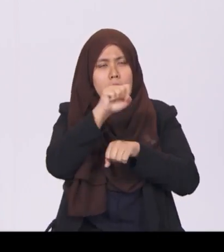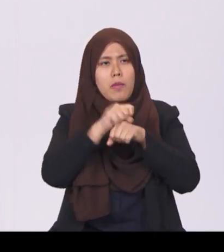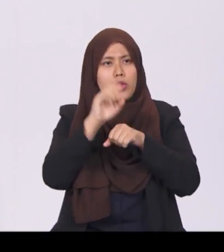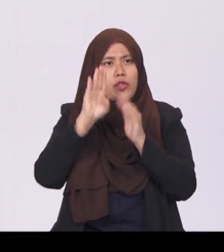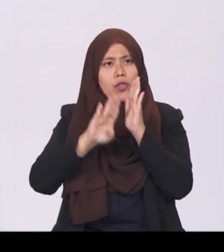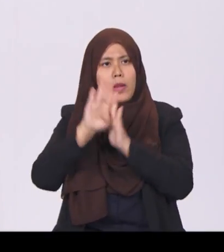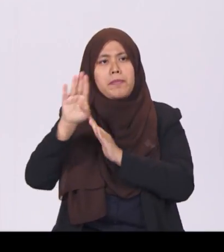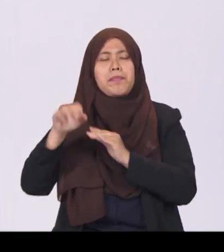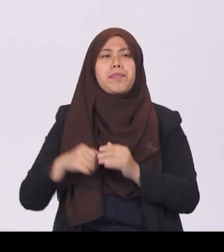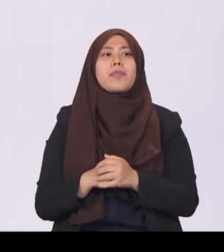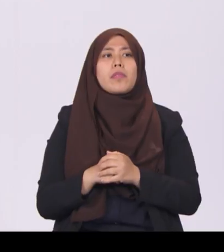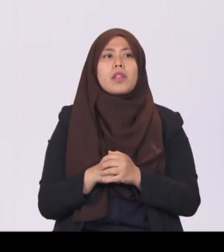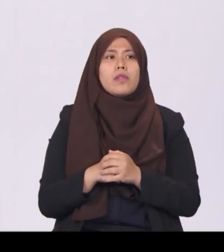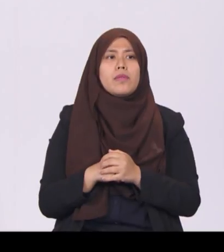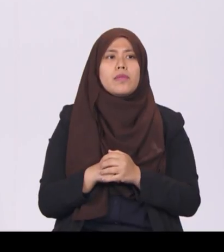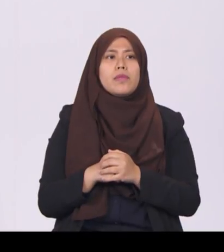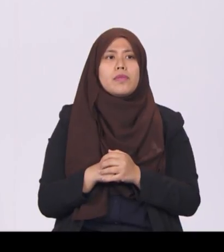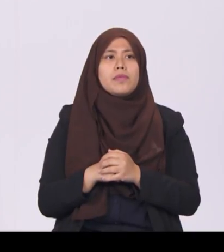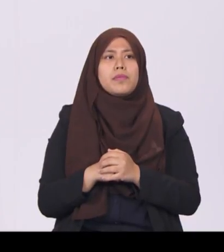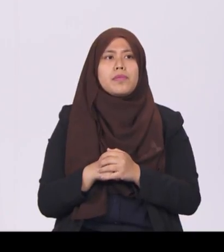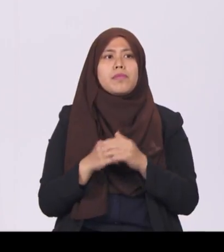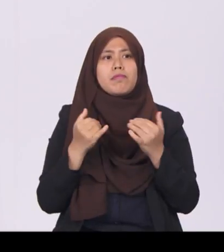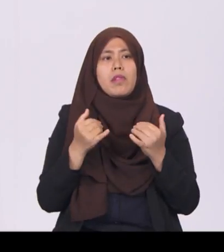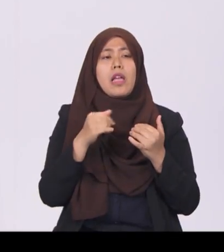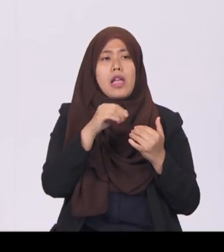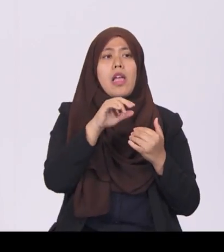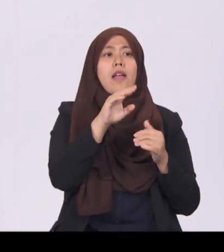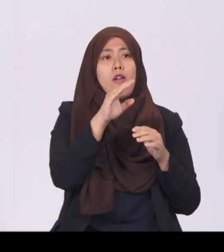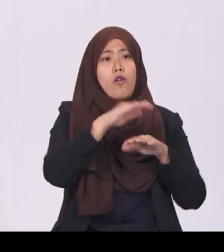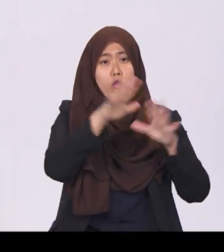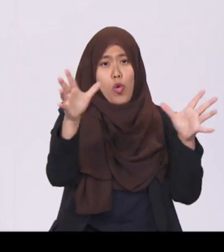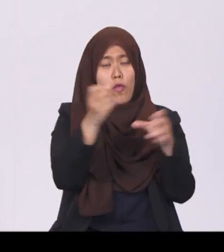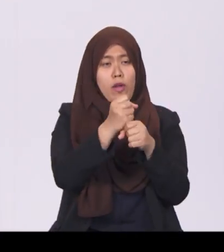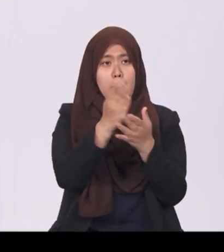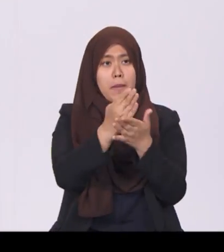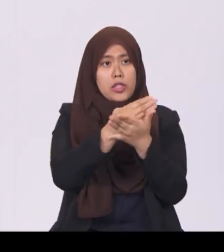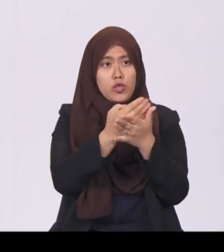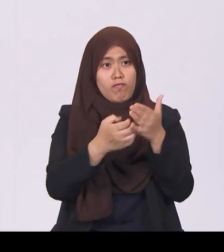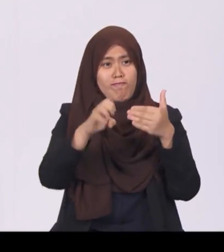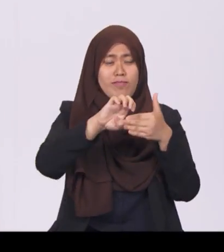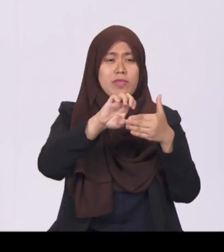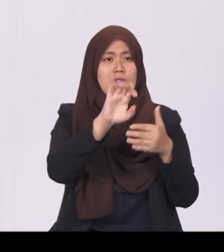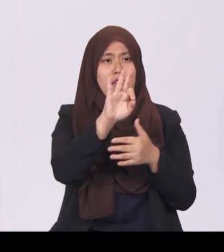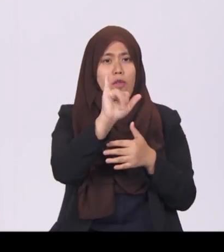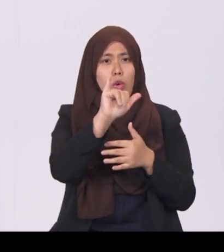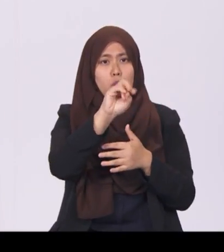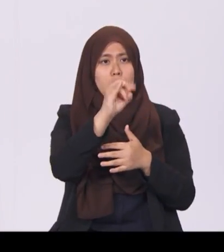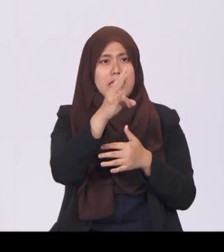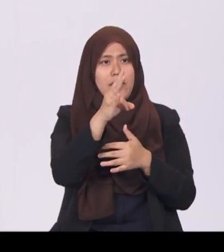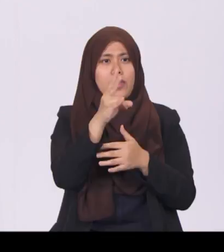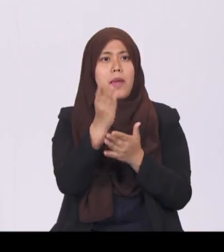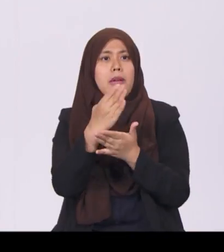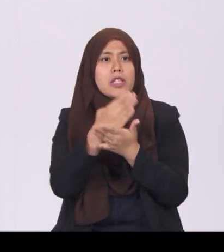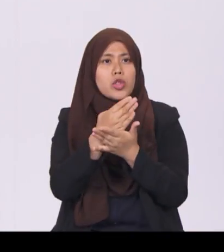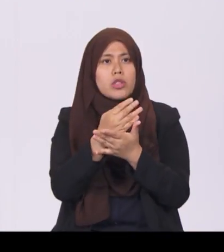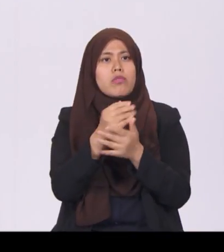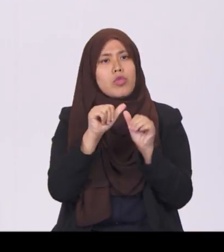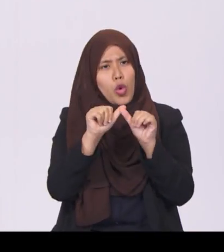Notwithstanding the overall budget surplus, FY 2017 budget remains expansionary for the domestic economy.